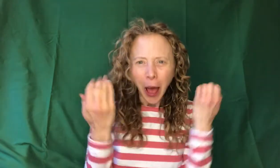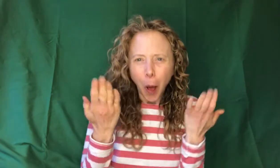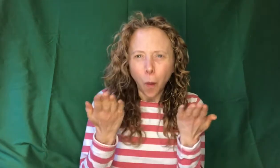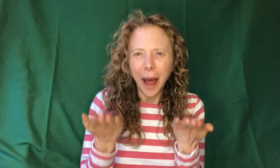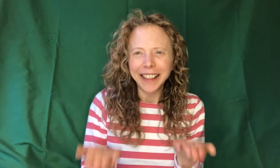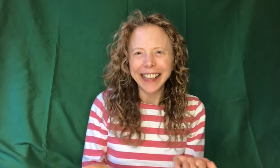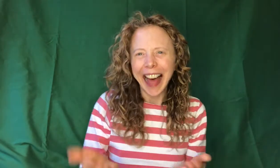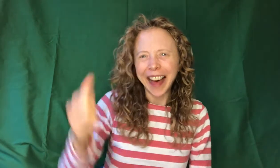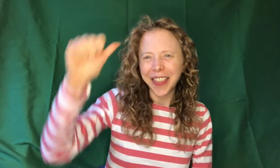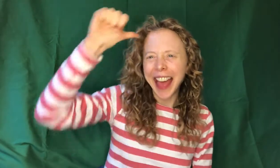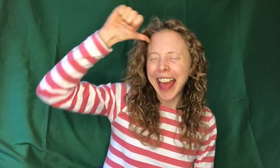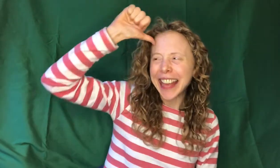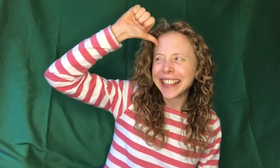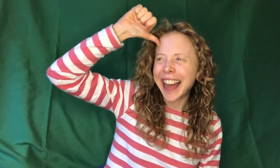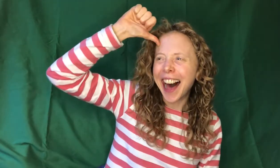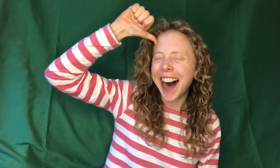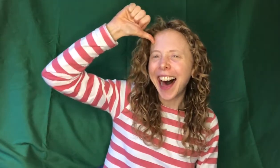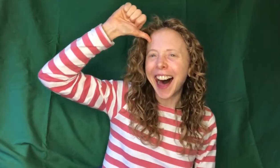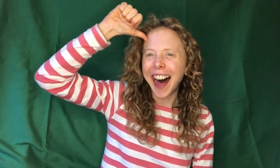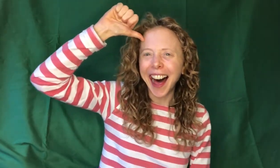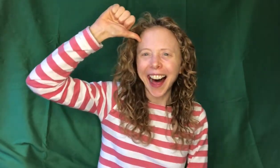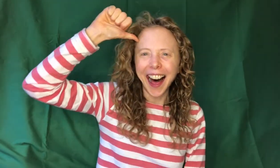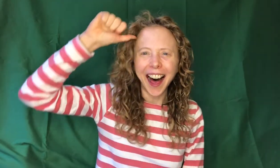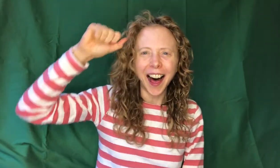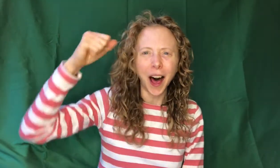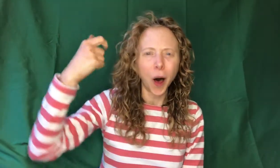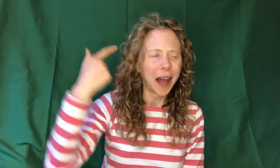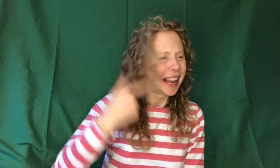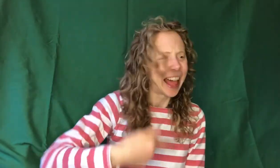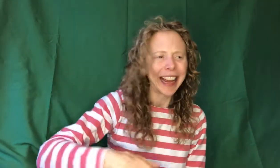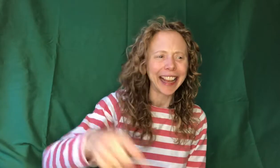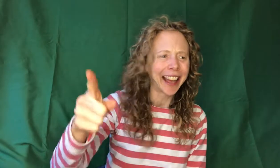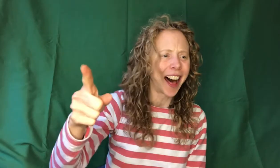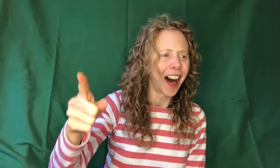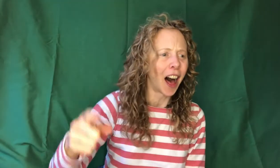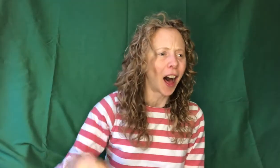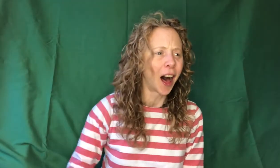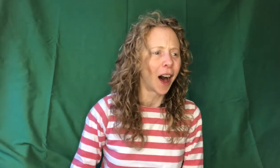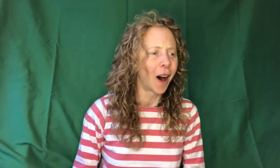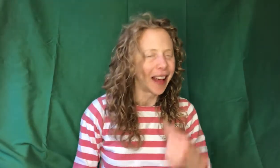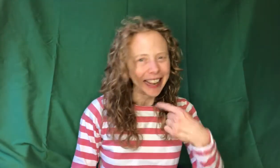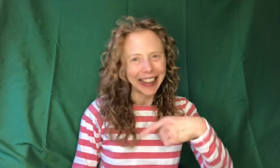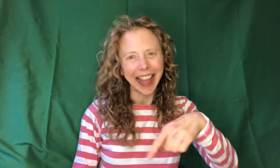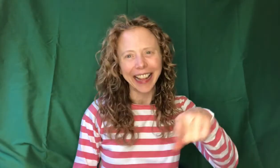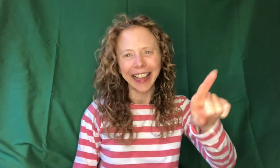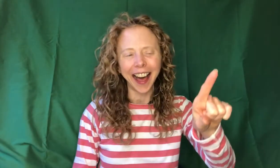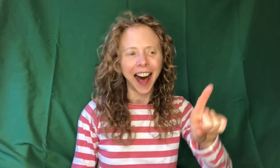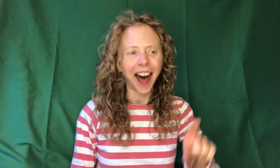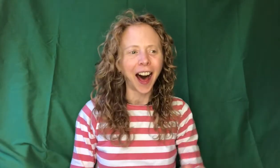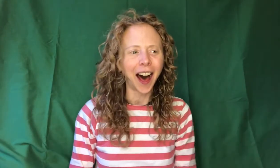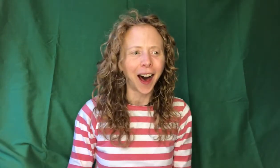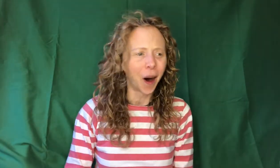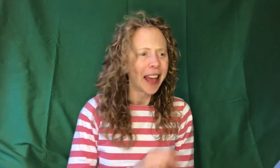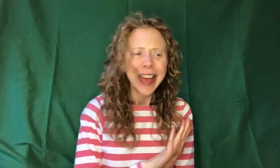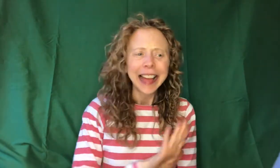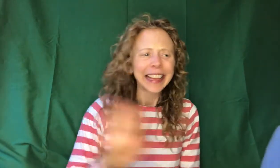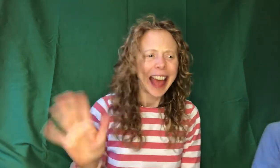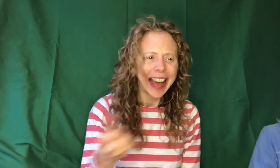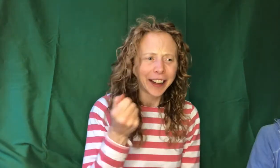Well now rain, no. Let it go, let it go. Can't